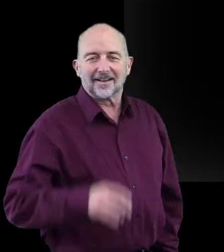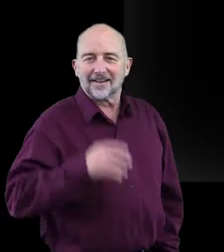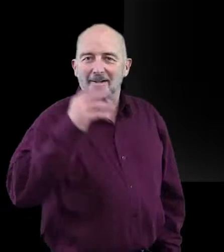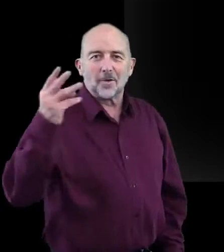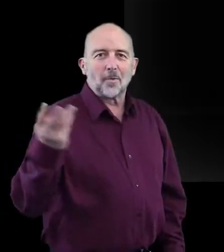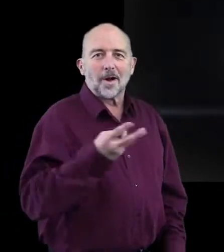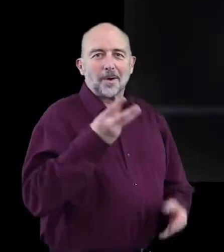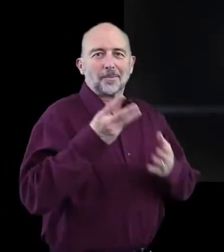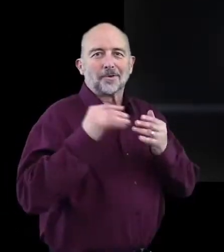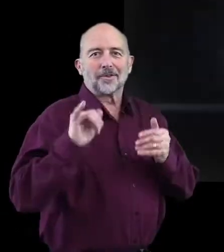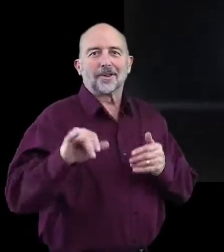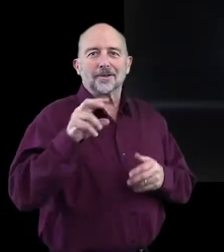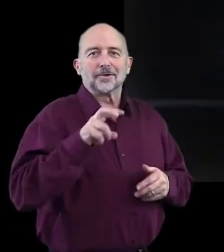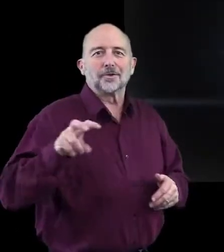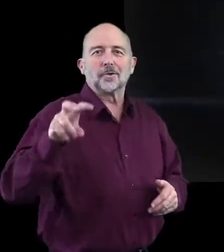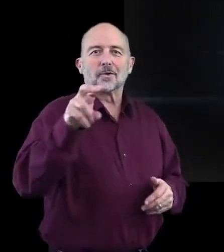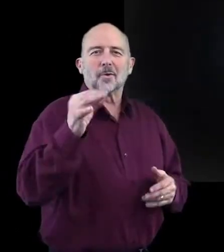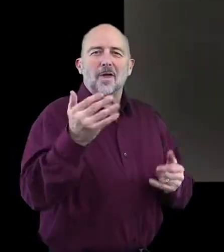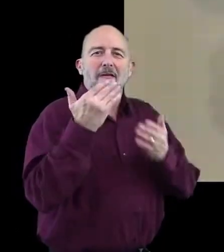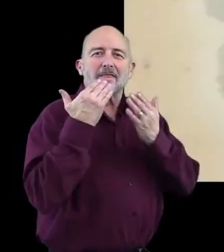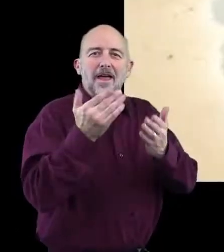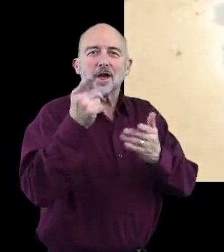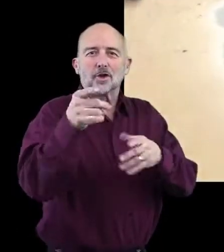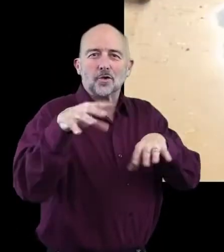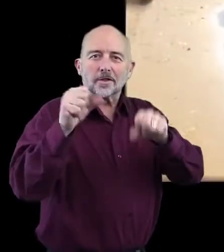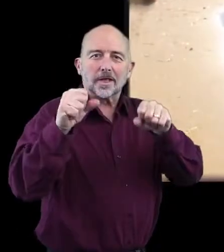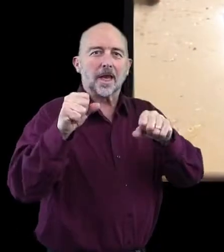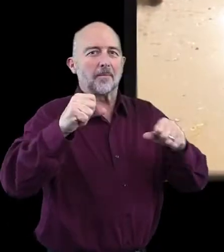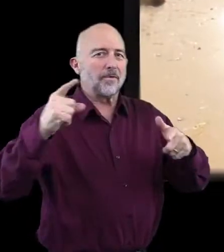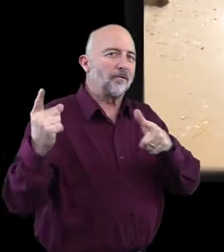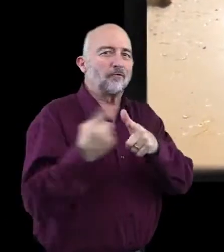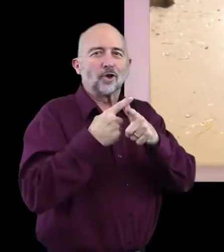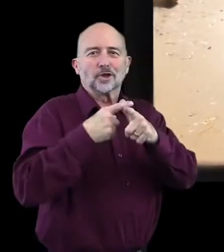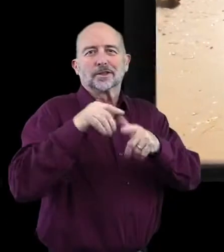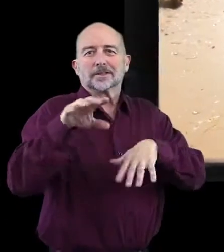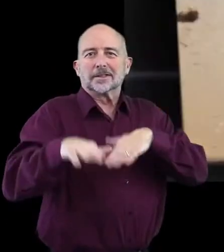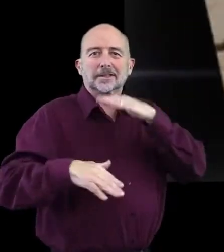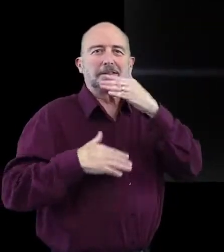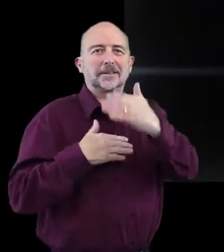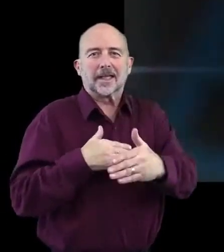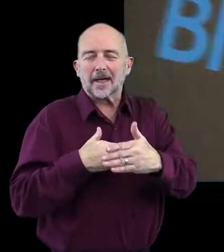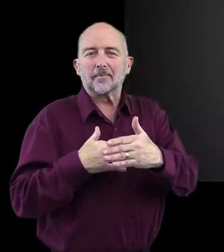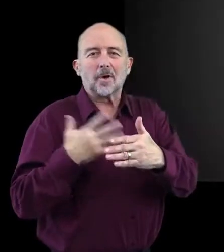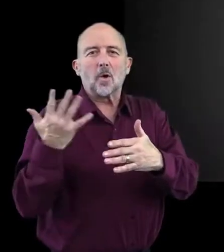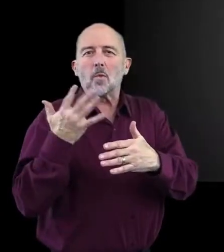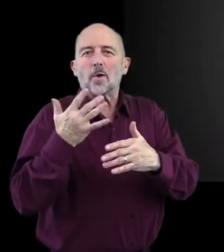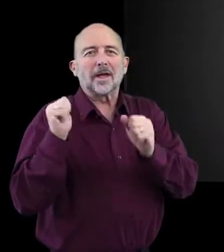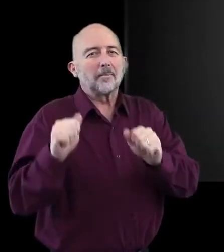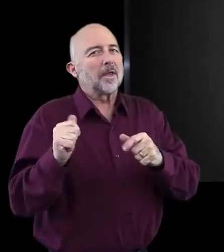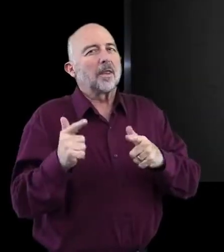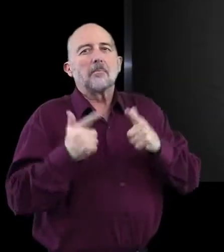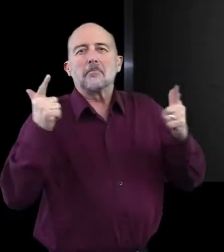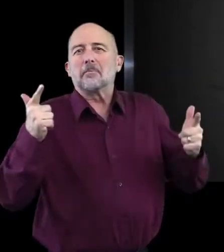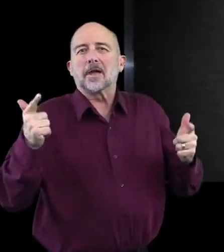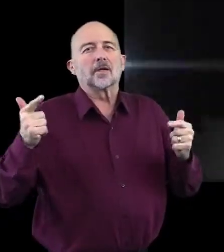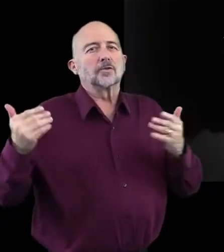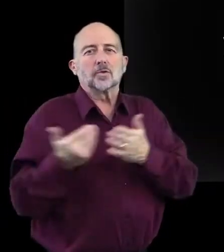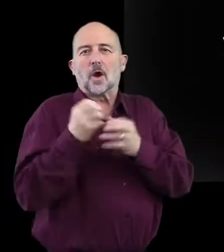Welcome to the tour. We want to thank you for taking the first step in what could be the big break you've been searching for.